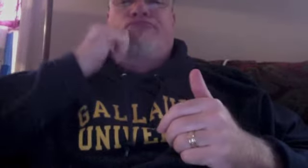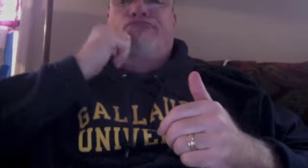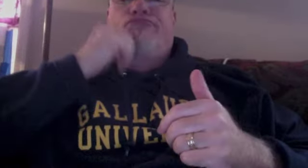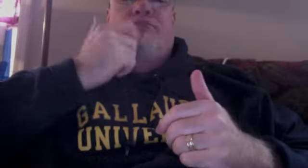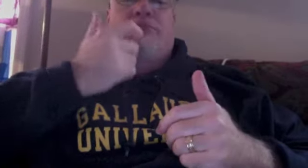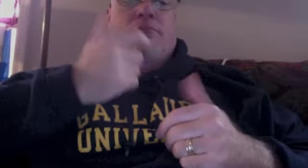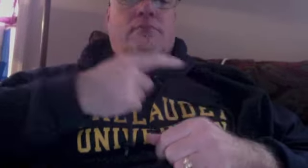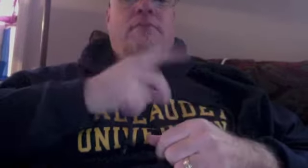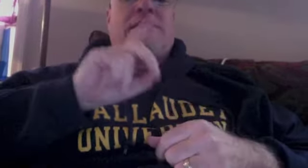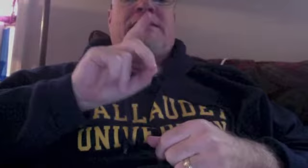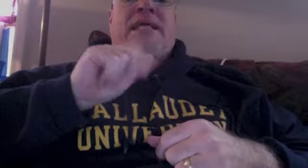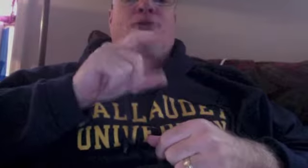I can't do that. I do